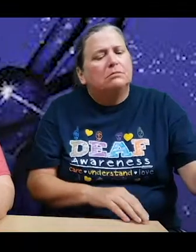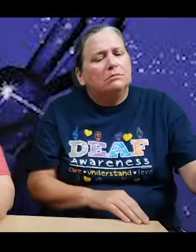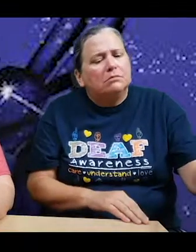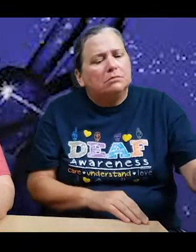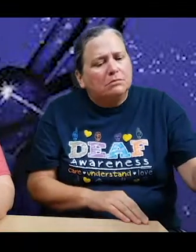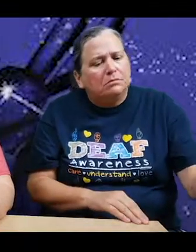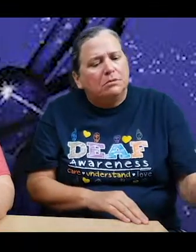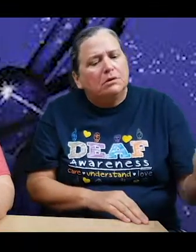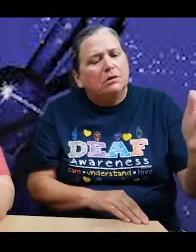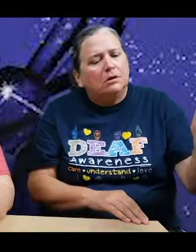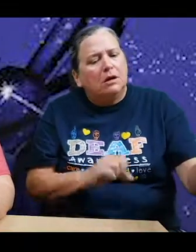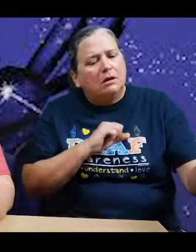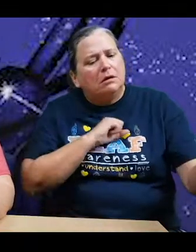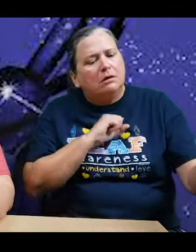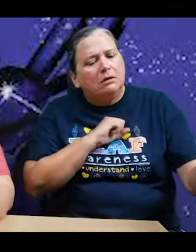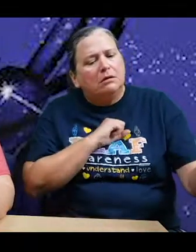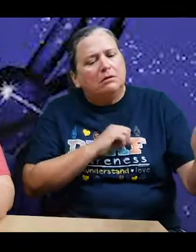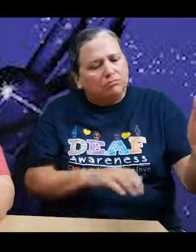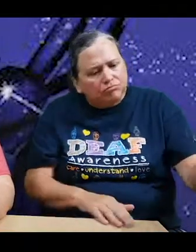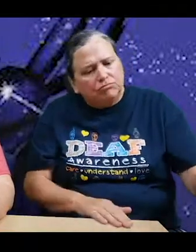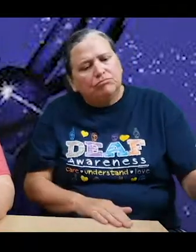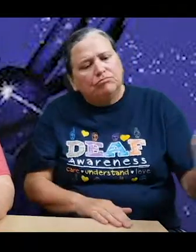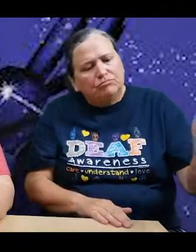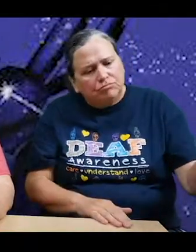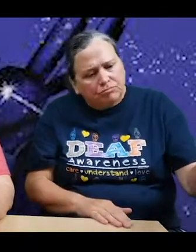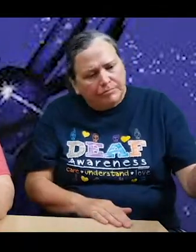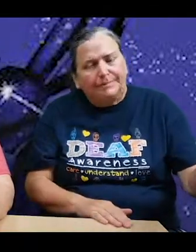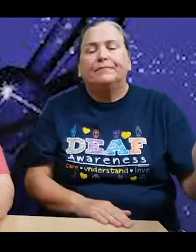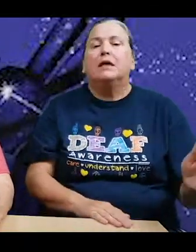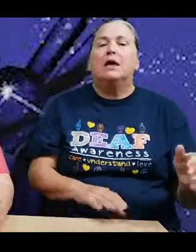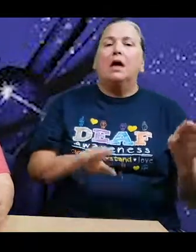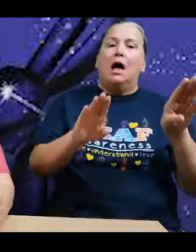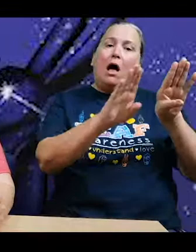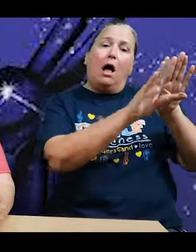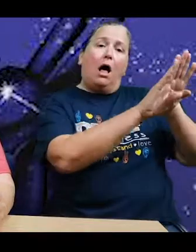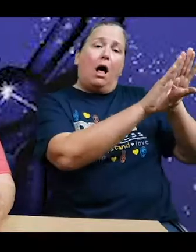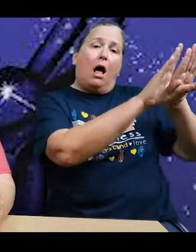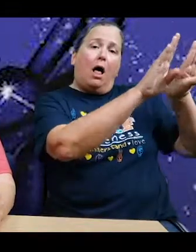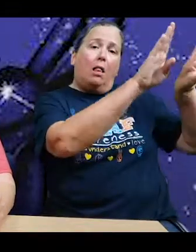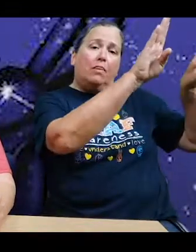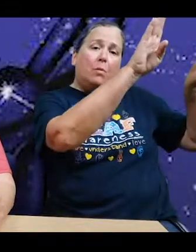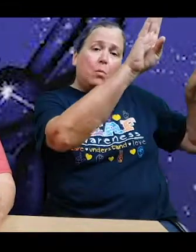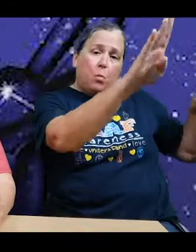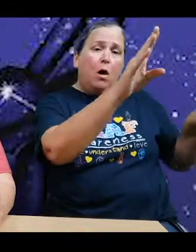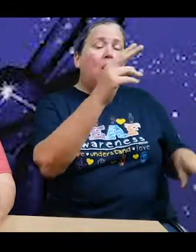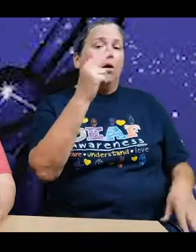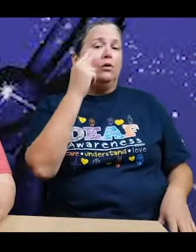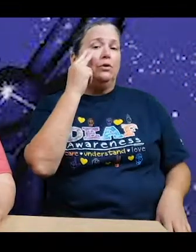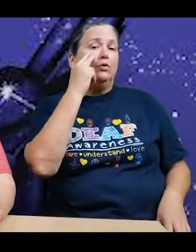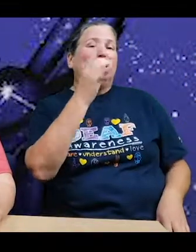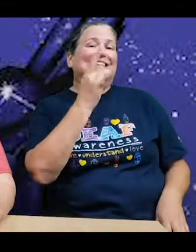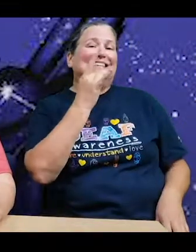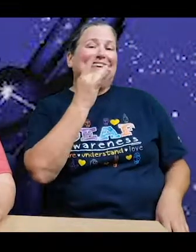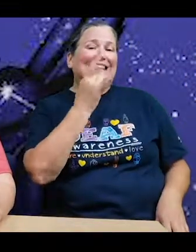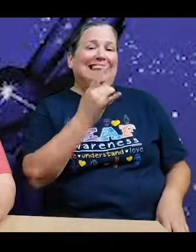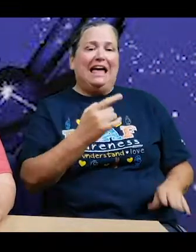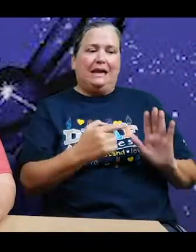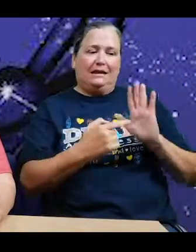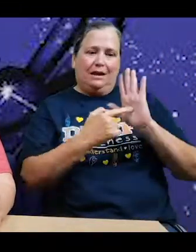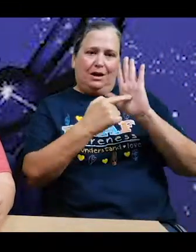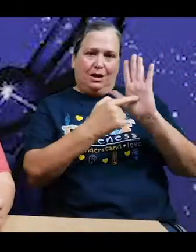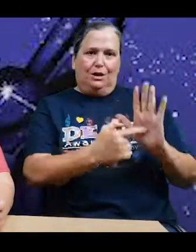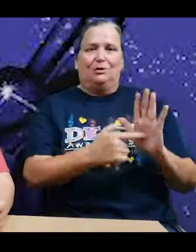coughed and coughed and coughed. On the wall of the cabin, the kerosene light cast her trembling shadow,